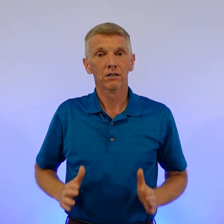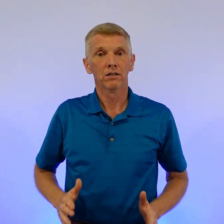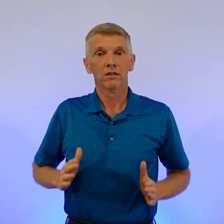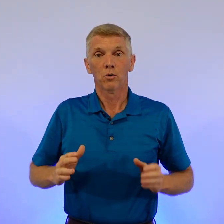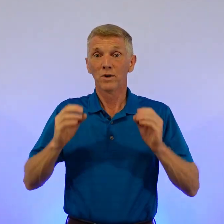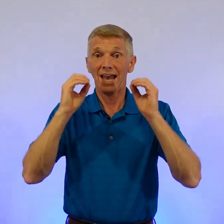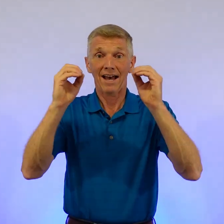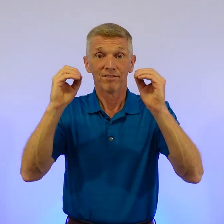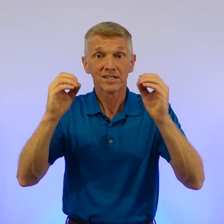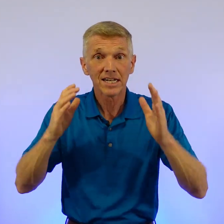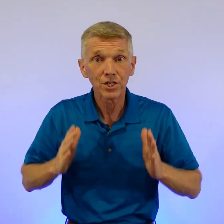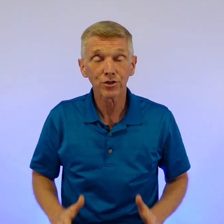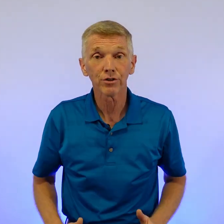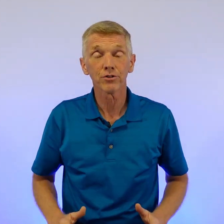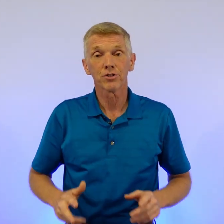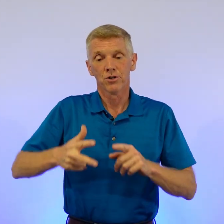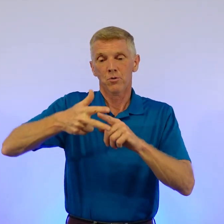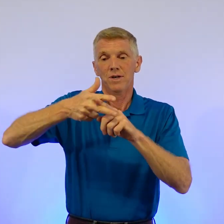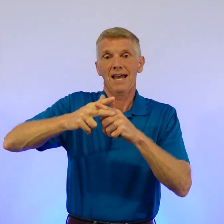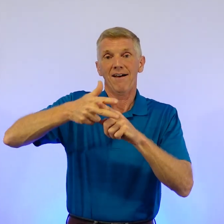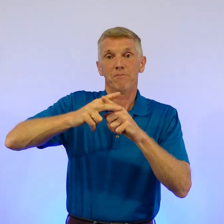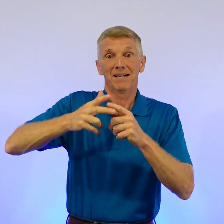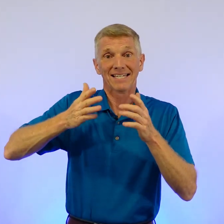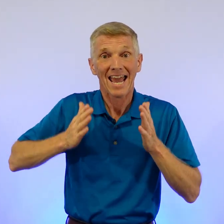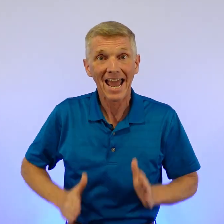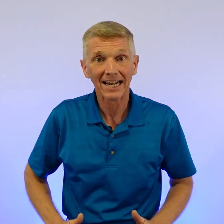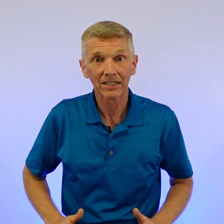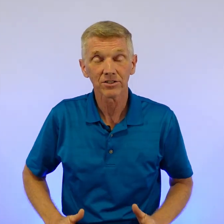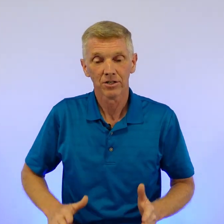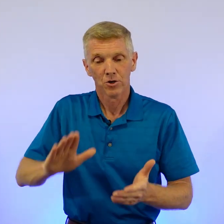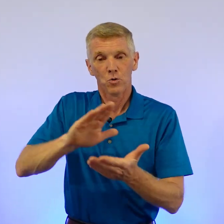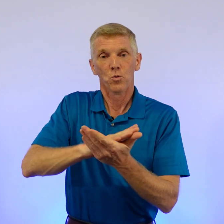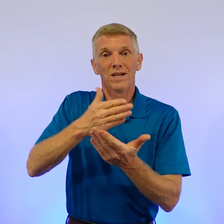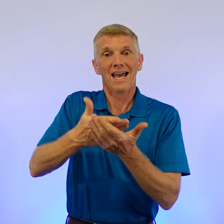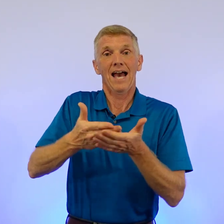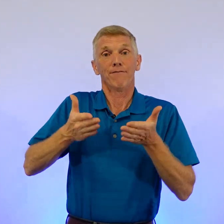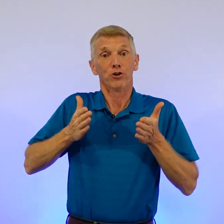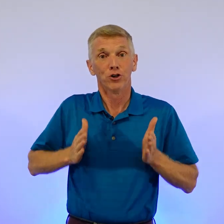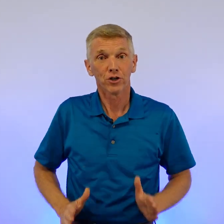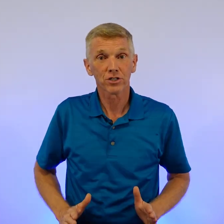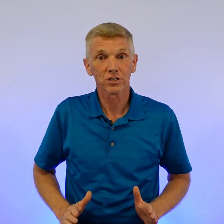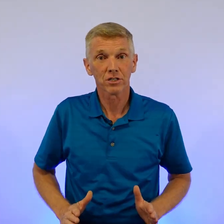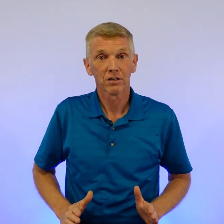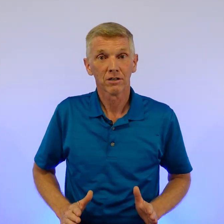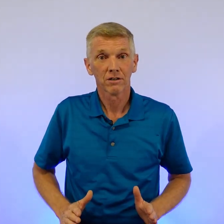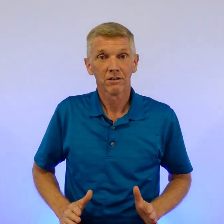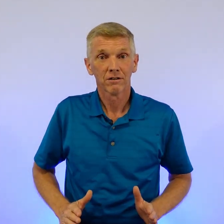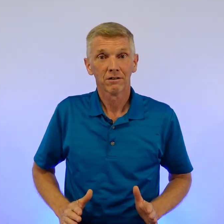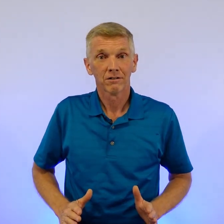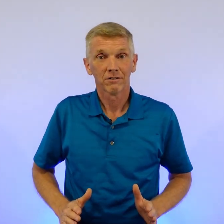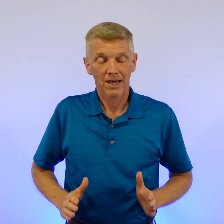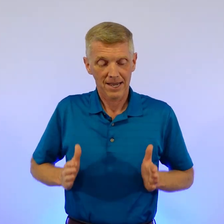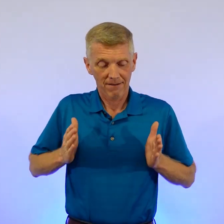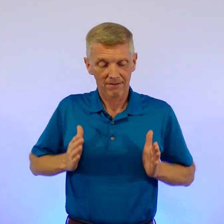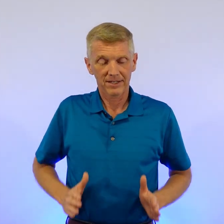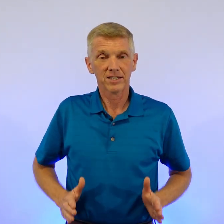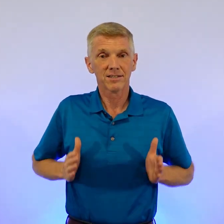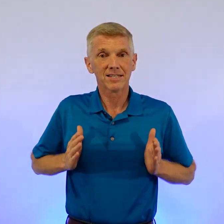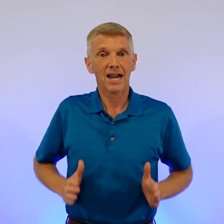we have teachers, we have mechanics, we have cooks, cooks, okay? This is the sign